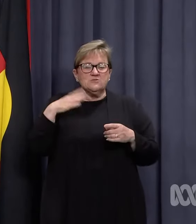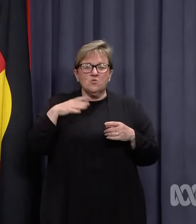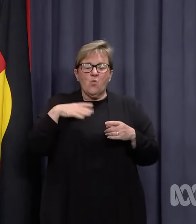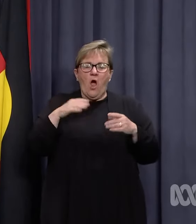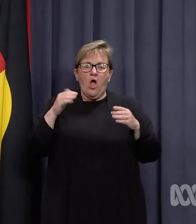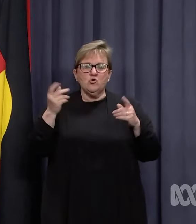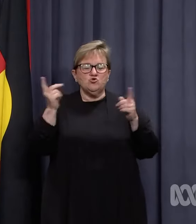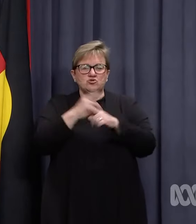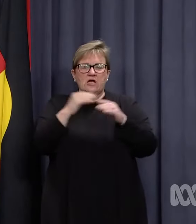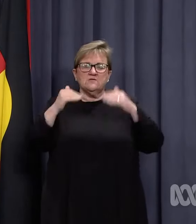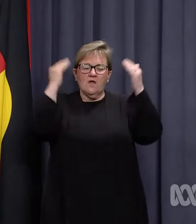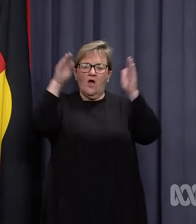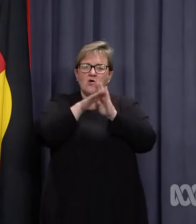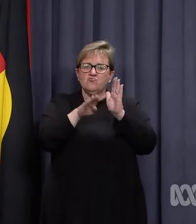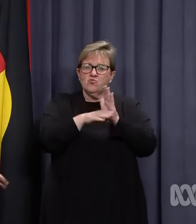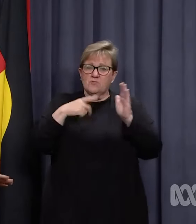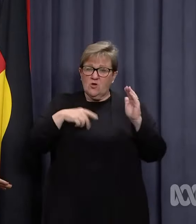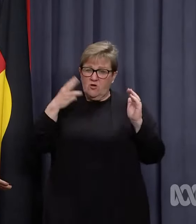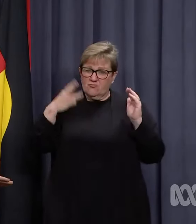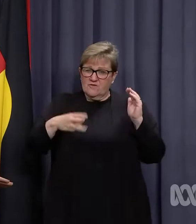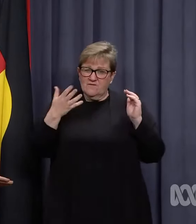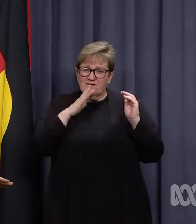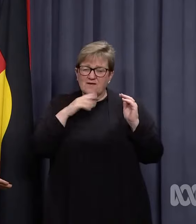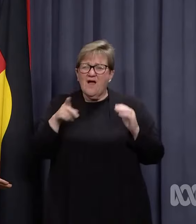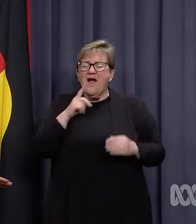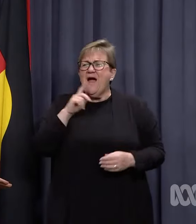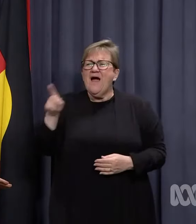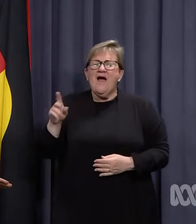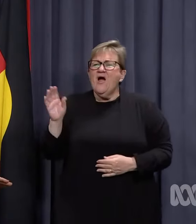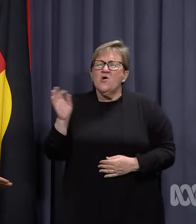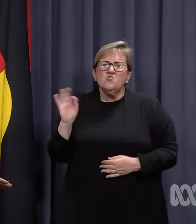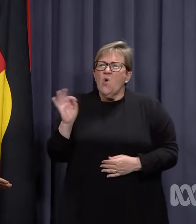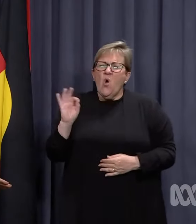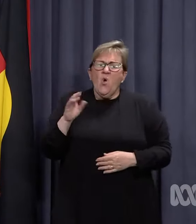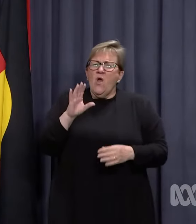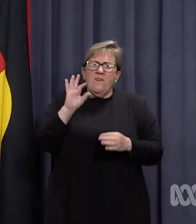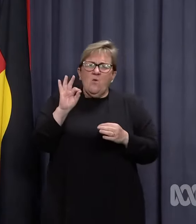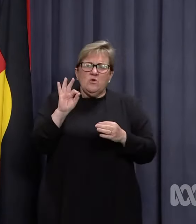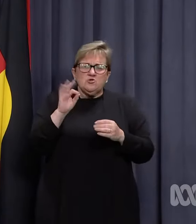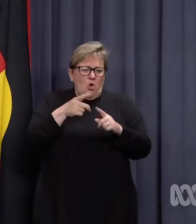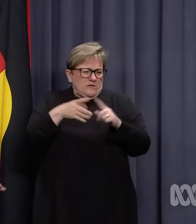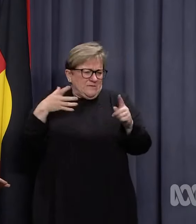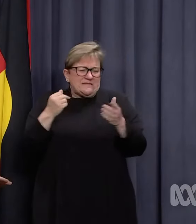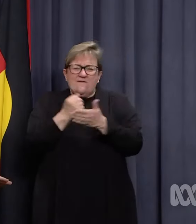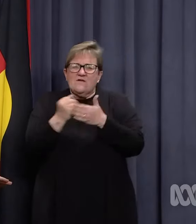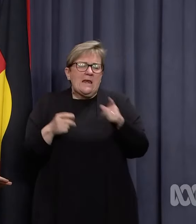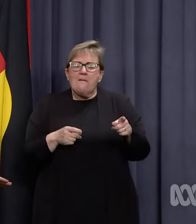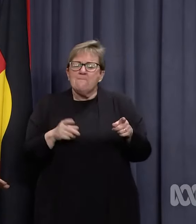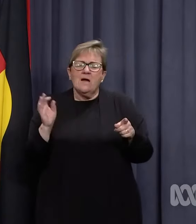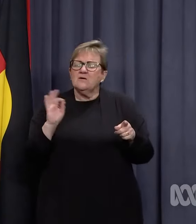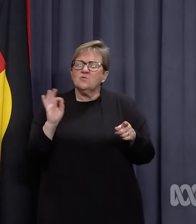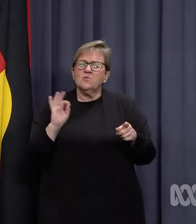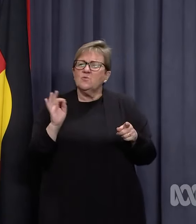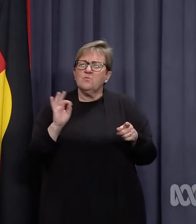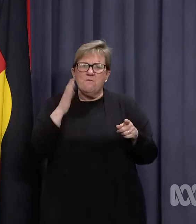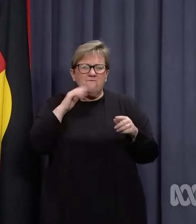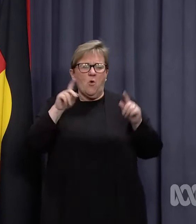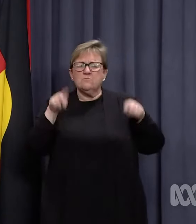to very high caseloads? Look, there wasn't one single predefined trigger. We didn't have a number in